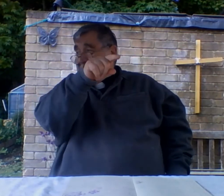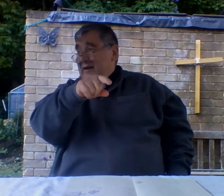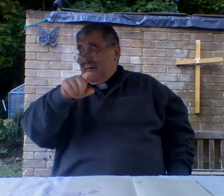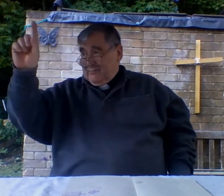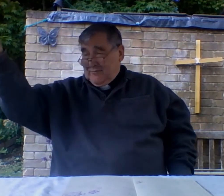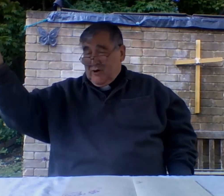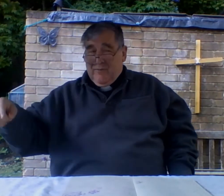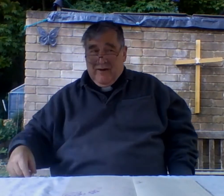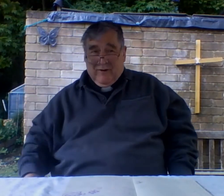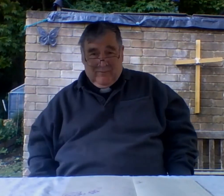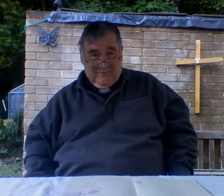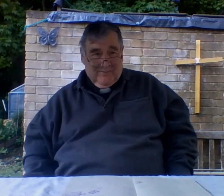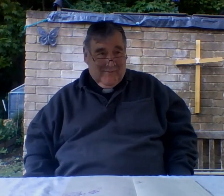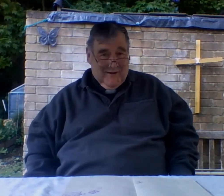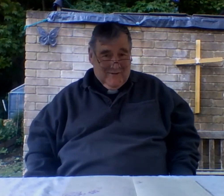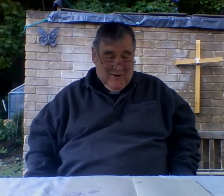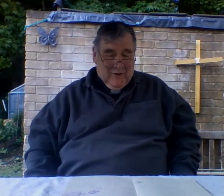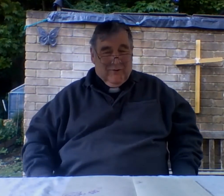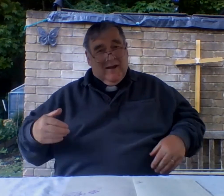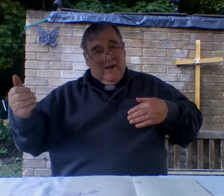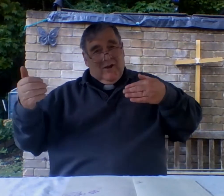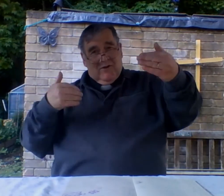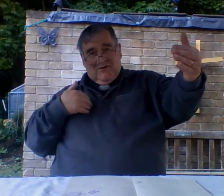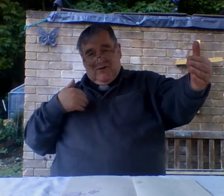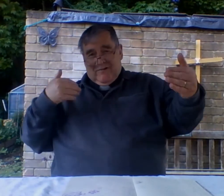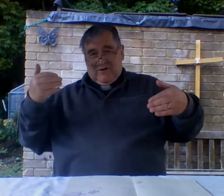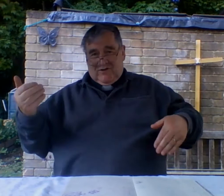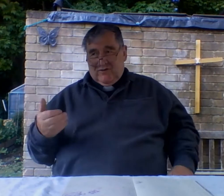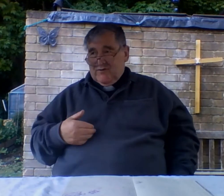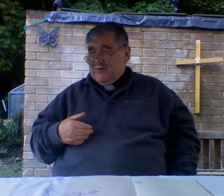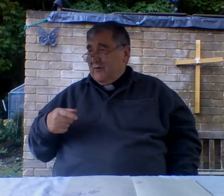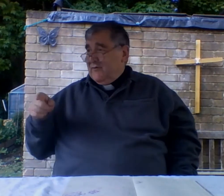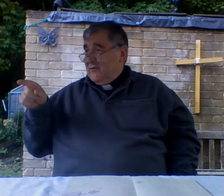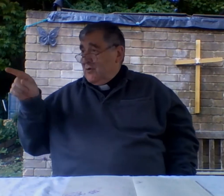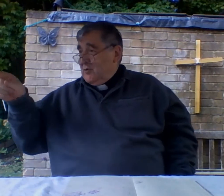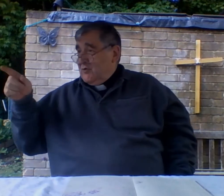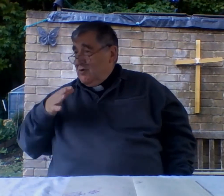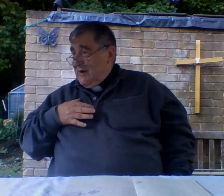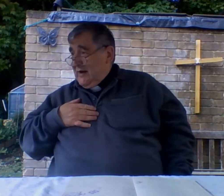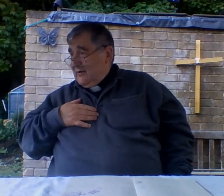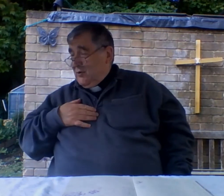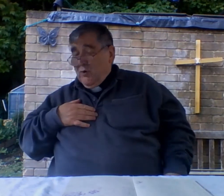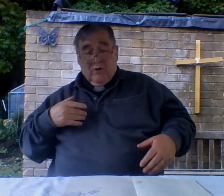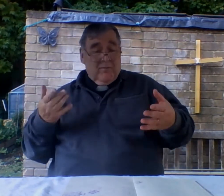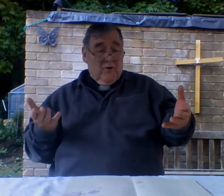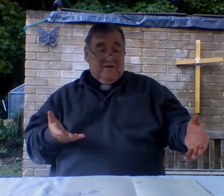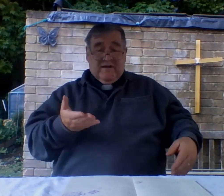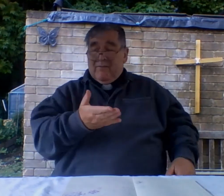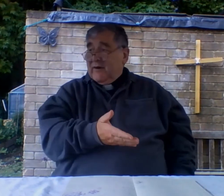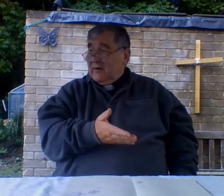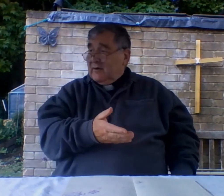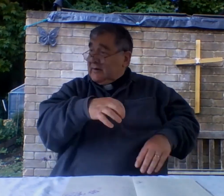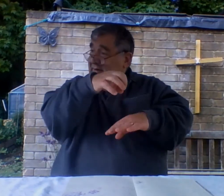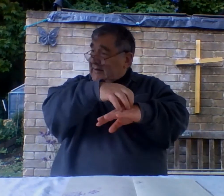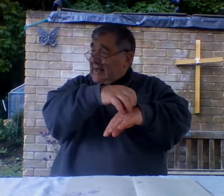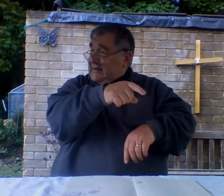tea go and make one and so on use the directions sort of would you like or you can point to something cakes